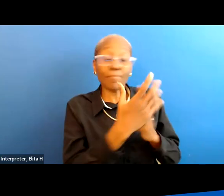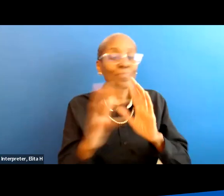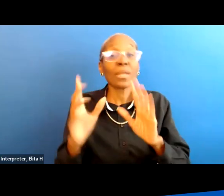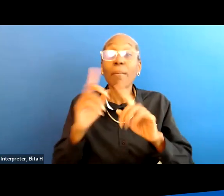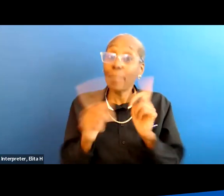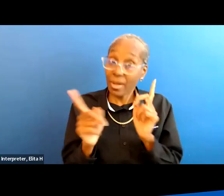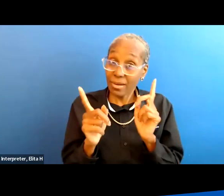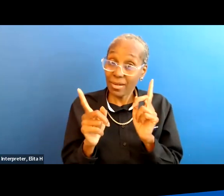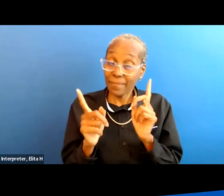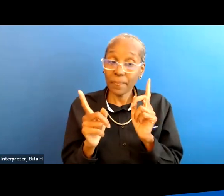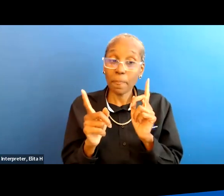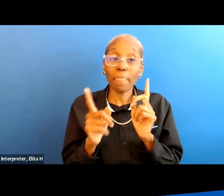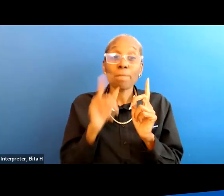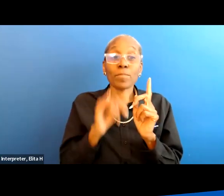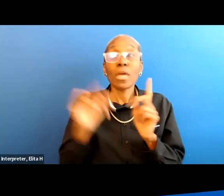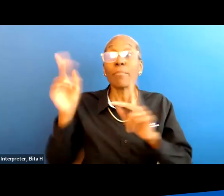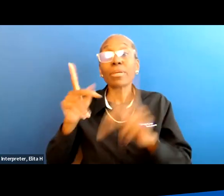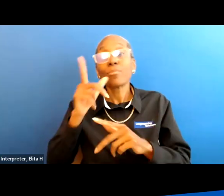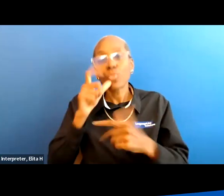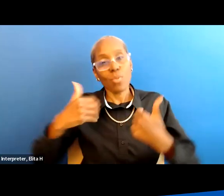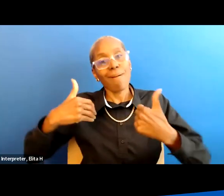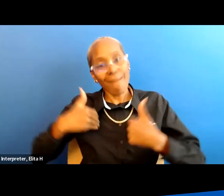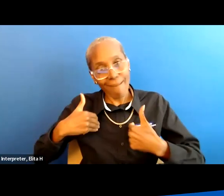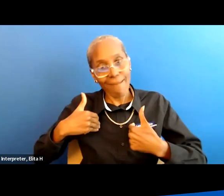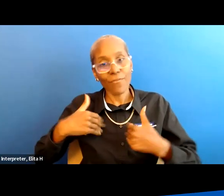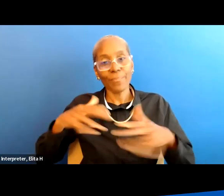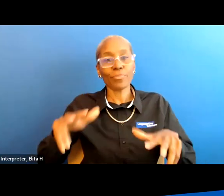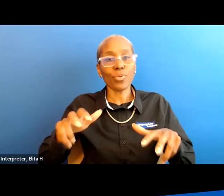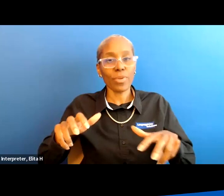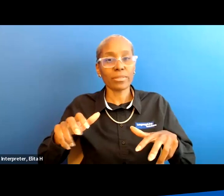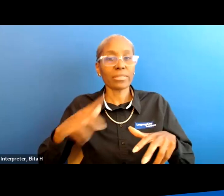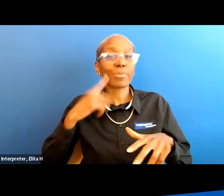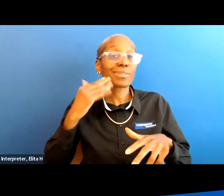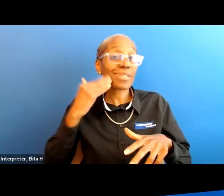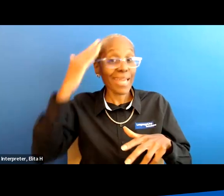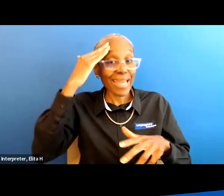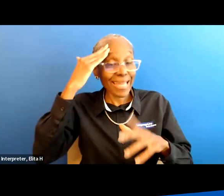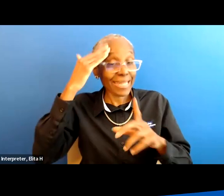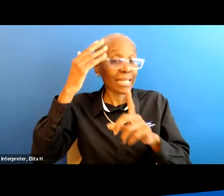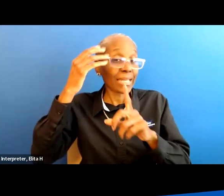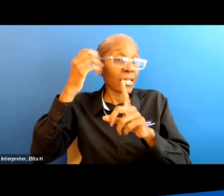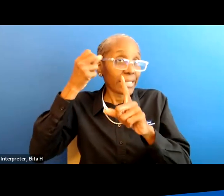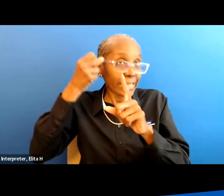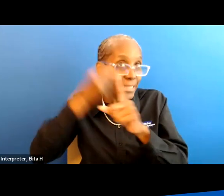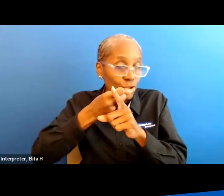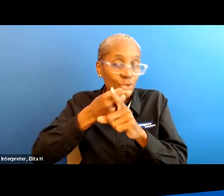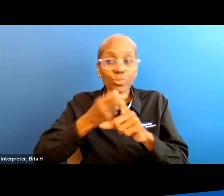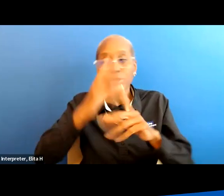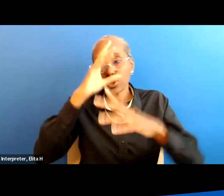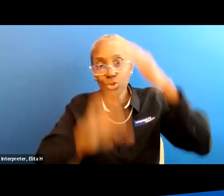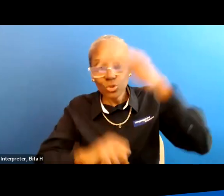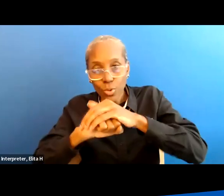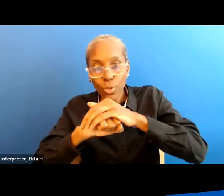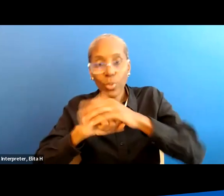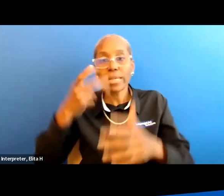those people who have paralysis from a head injury from a stroke from spinal cord injury will